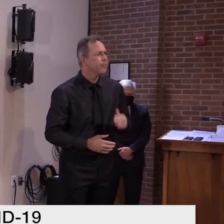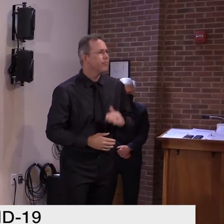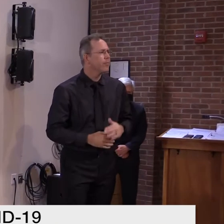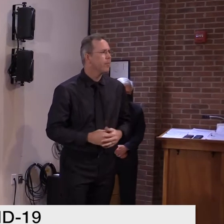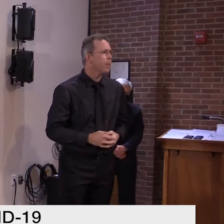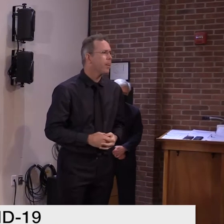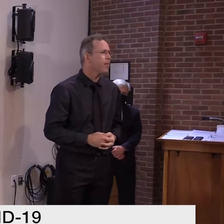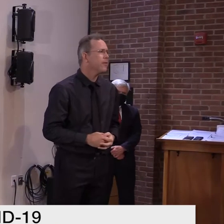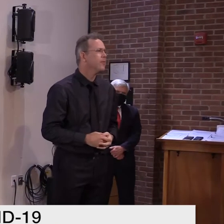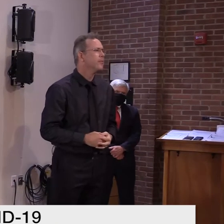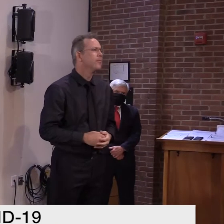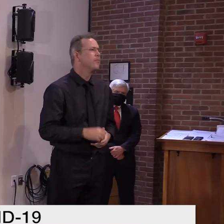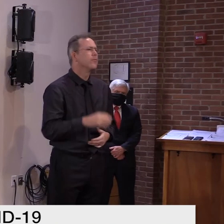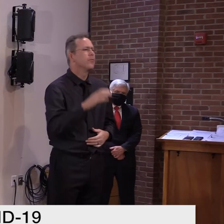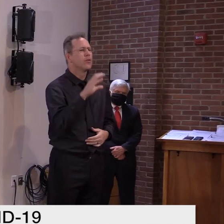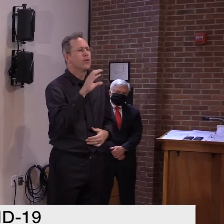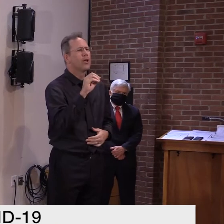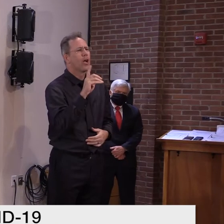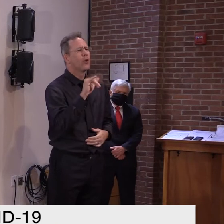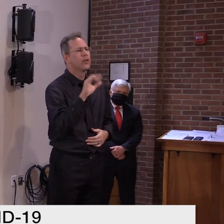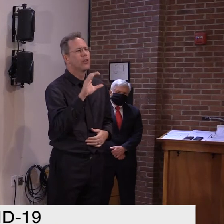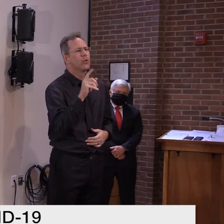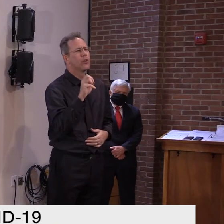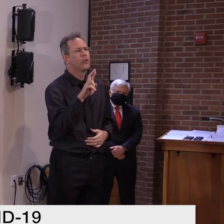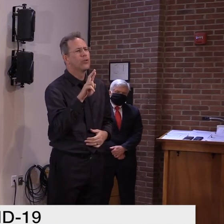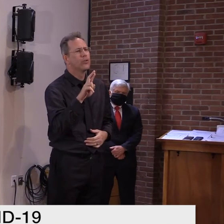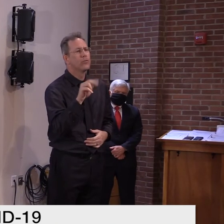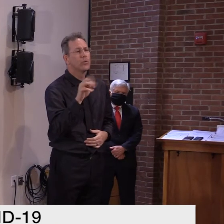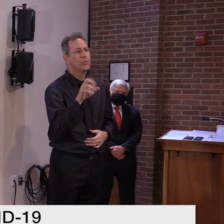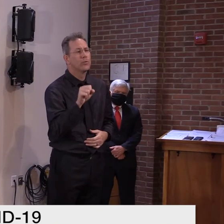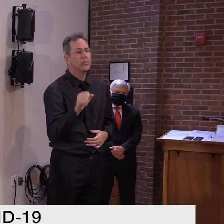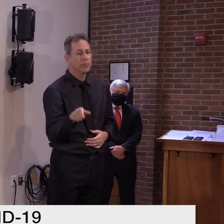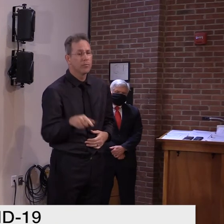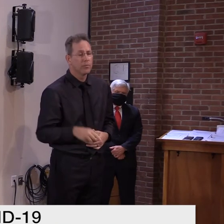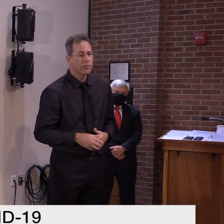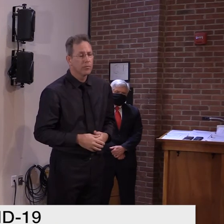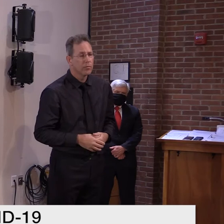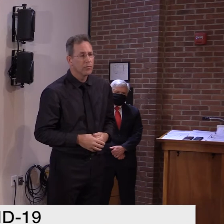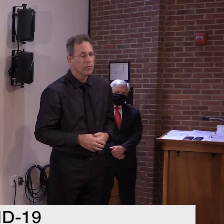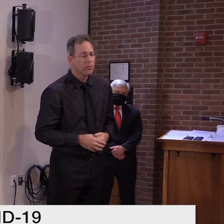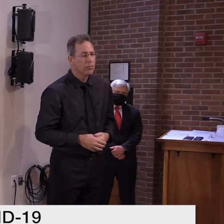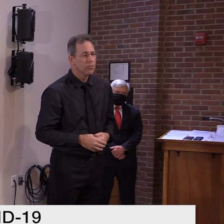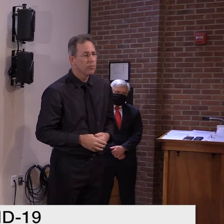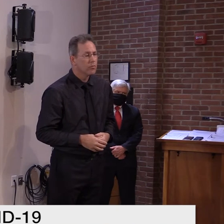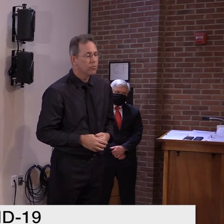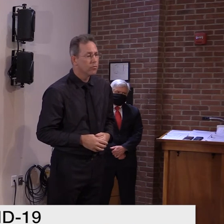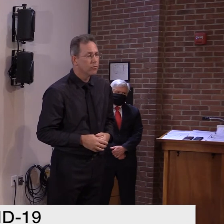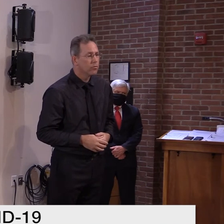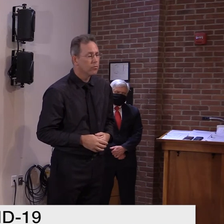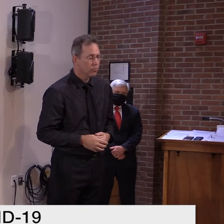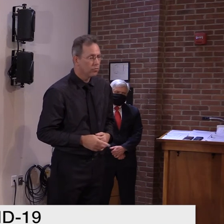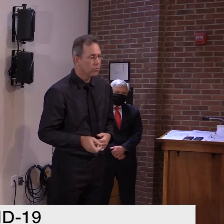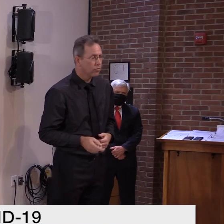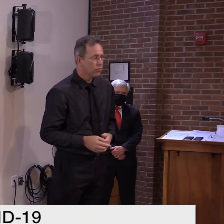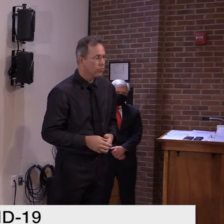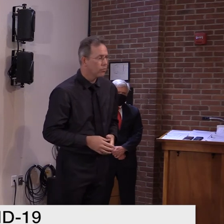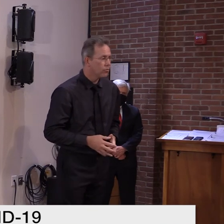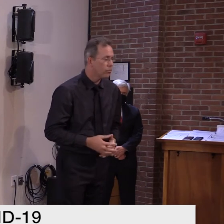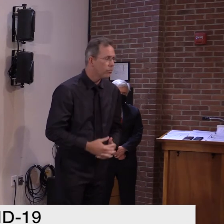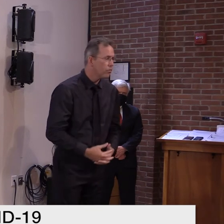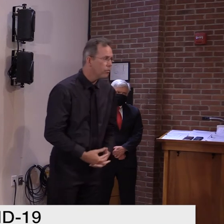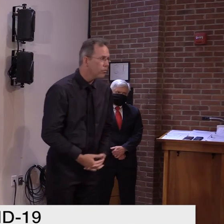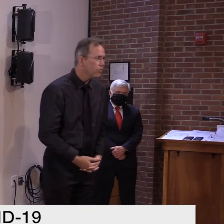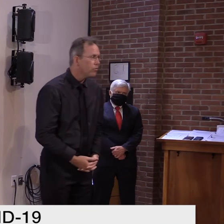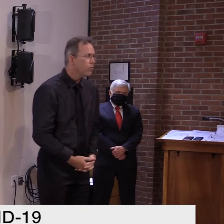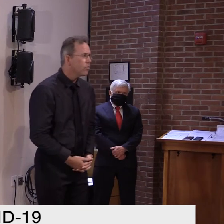Hi, Governor. Uh, just a quick clarification to start with, uh, with the order that was released today. Um,